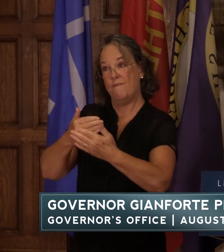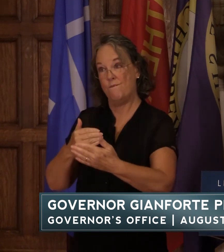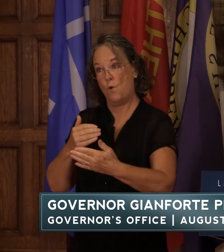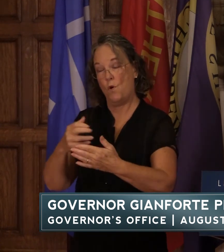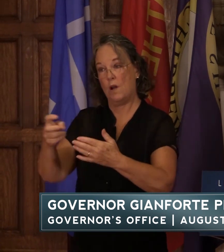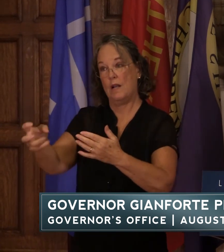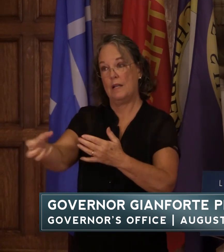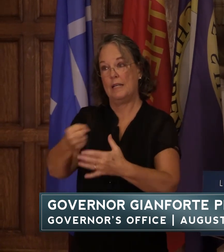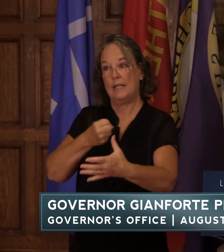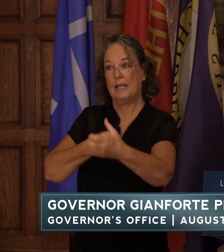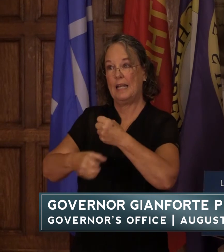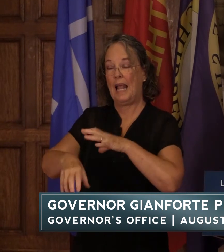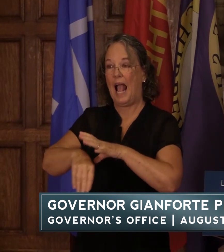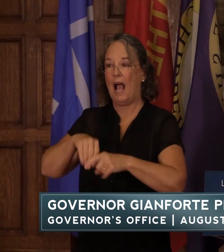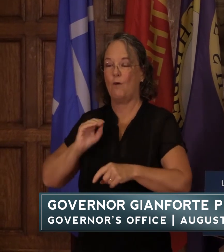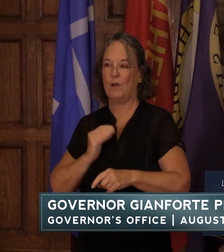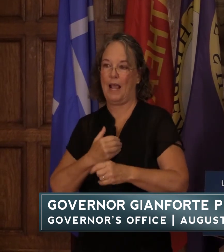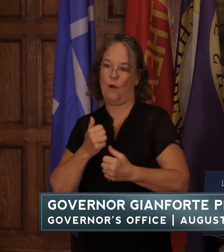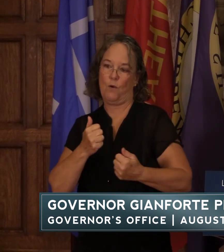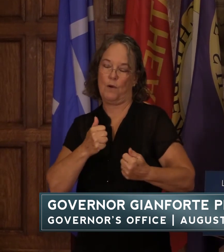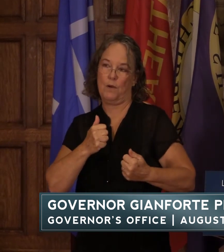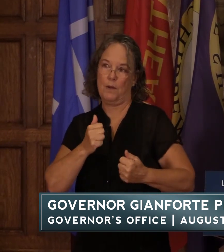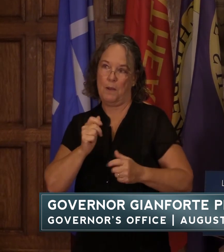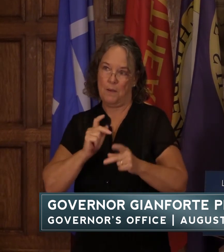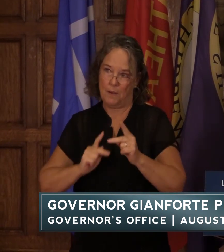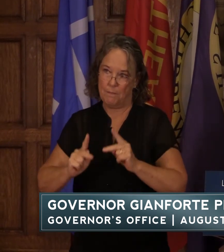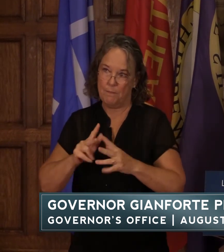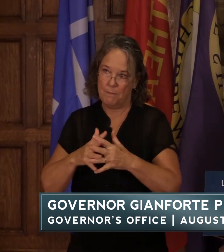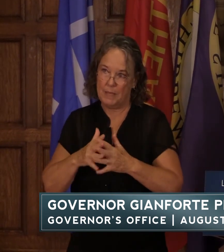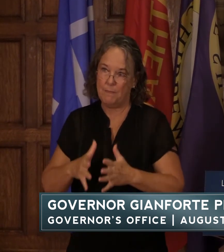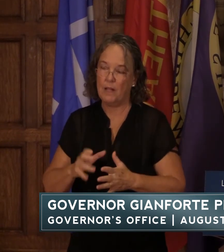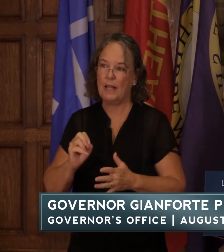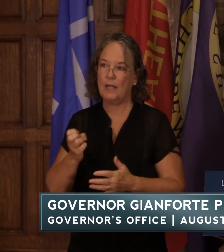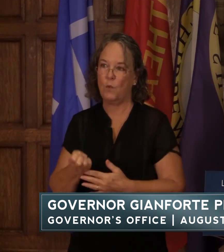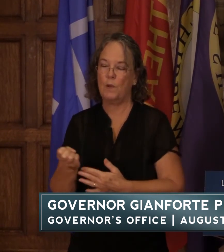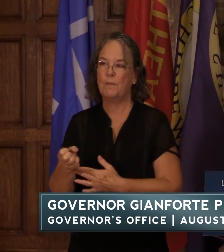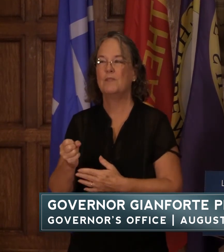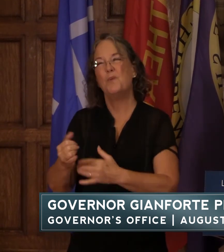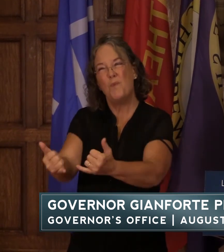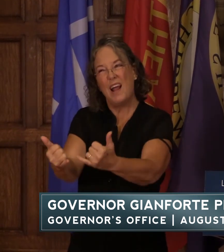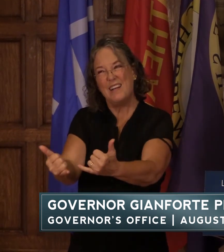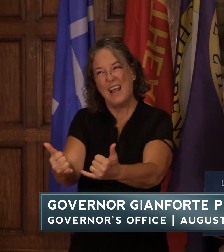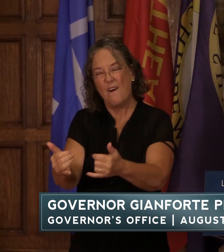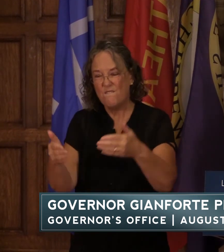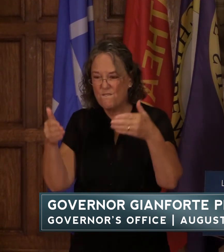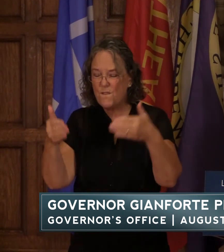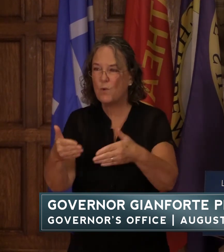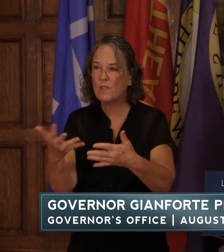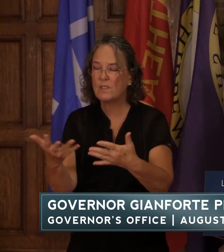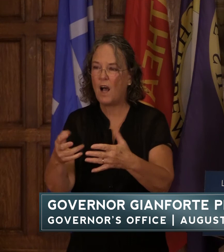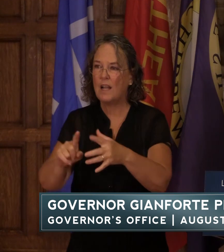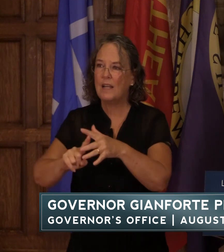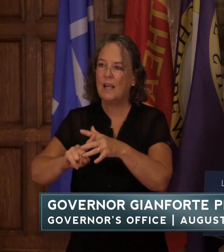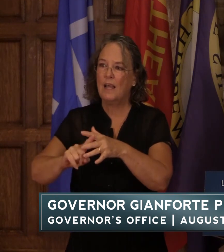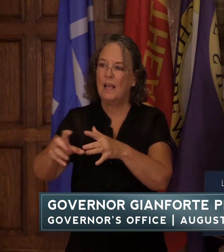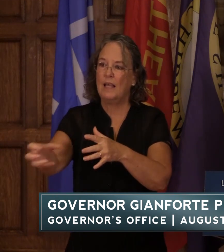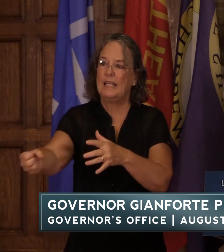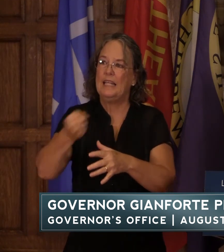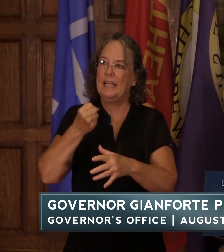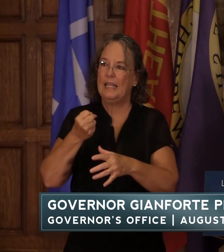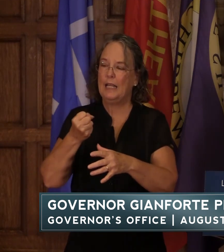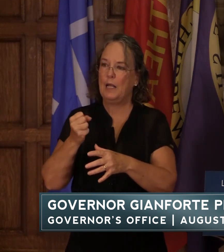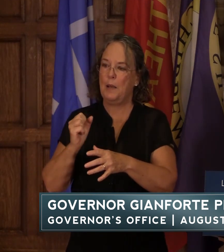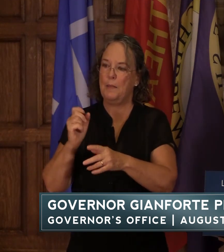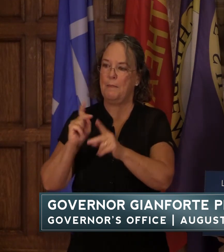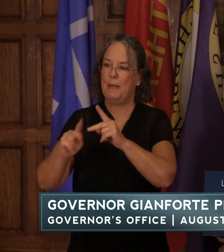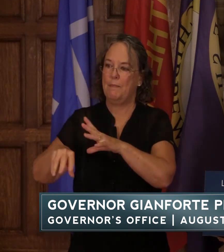allies out so the priority right now has to be getting our citizens and allies to safety it's then going